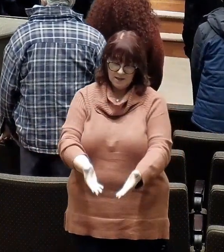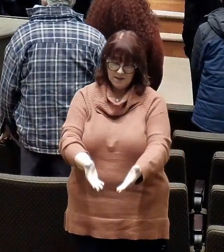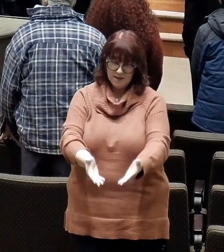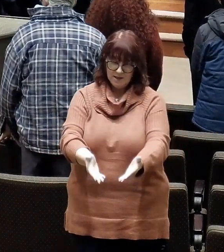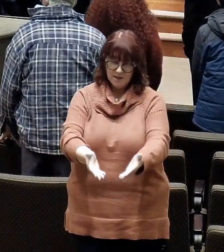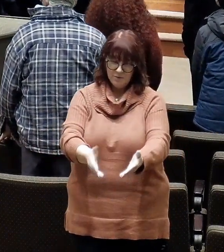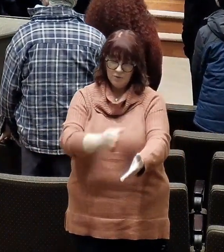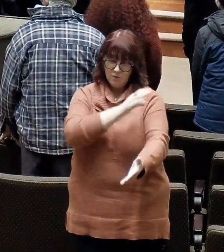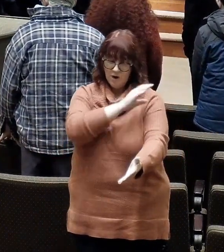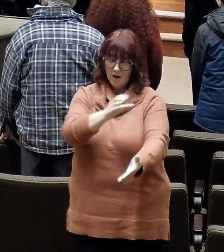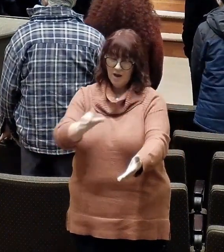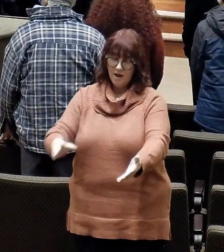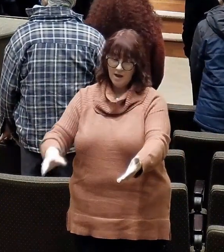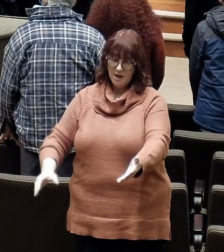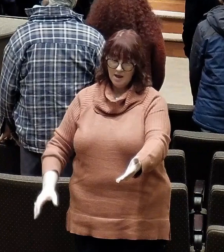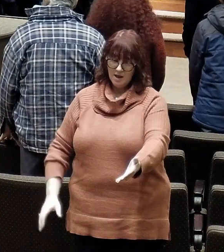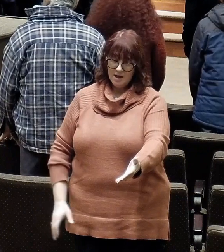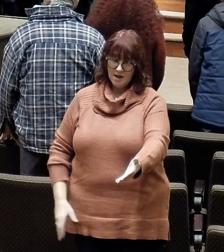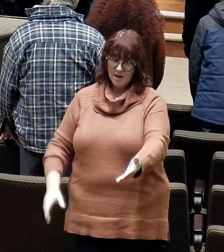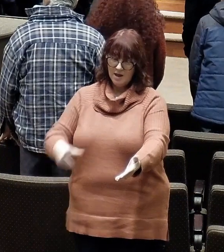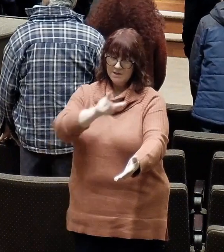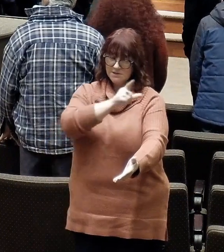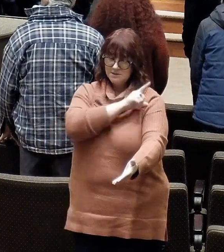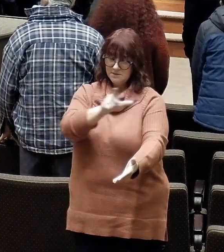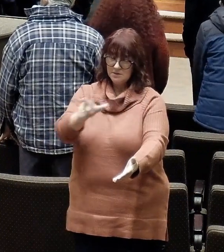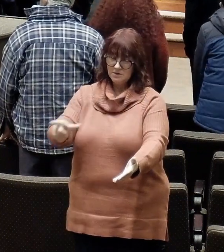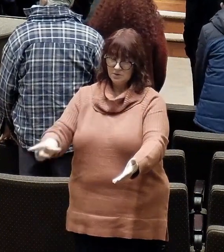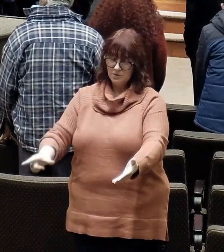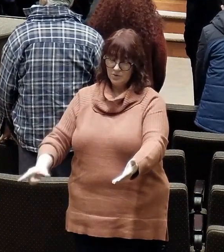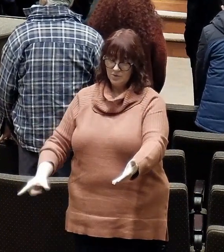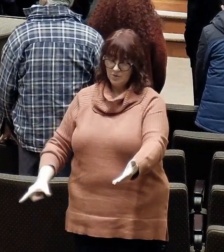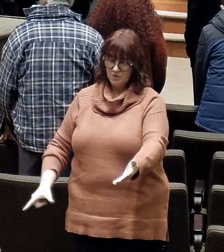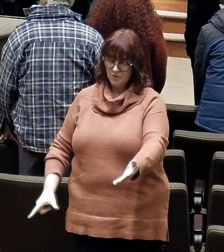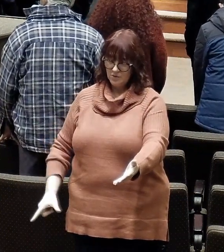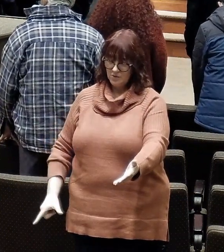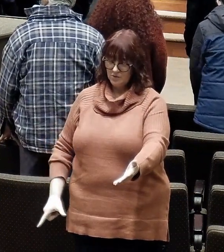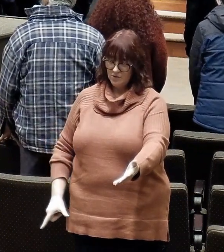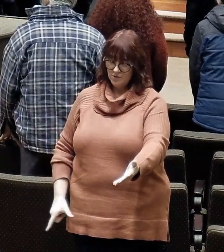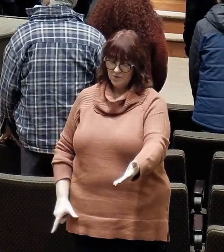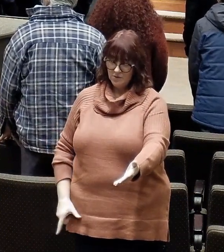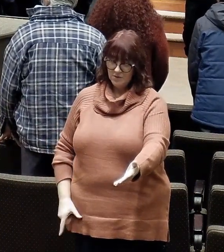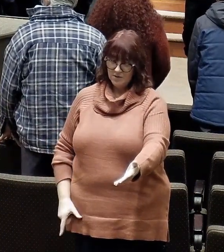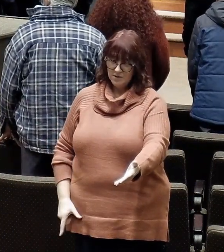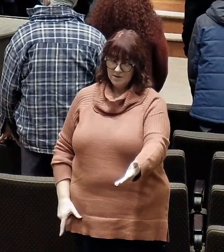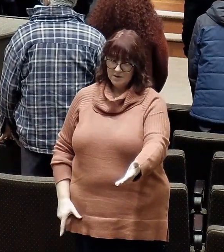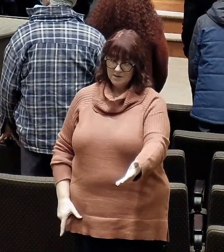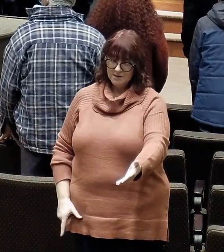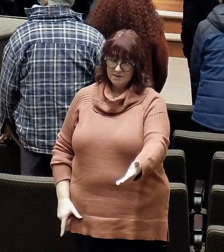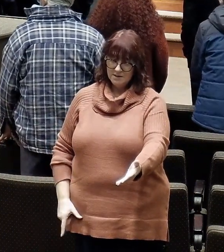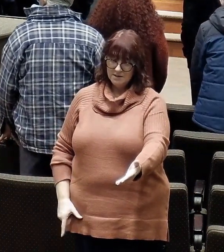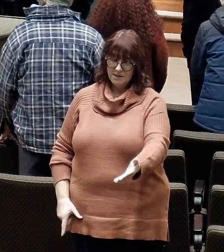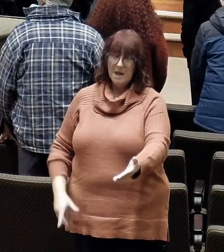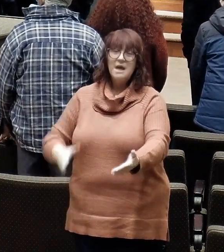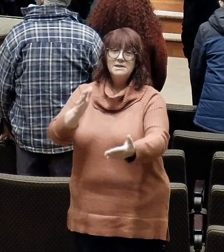the Lord. Sing, choirs of